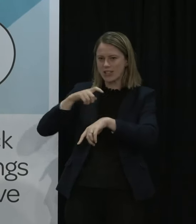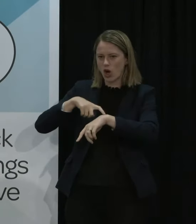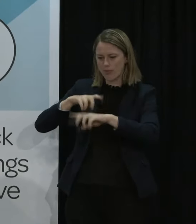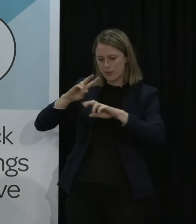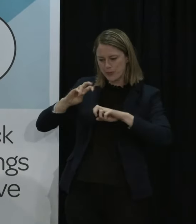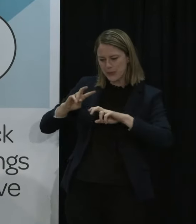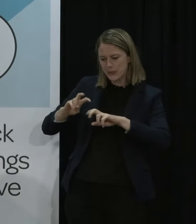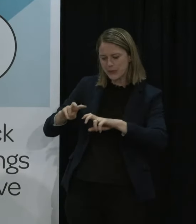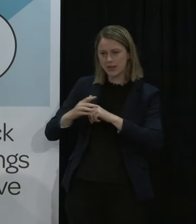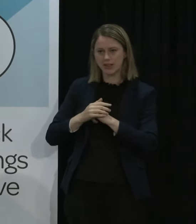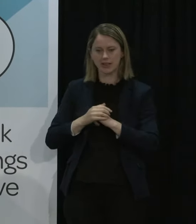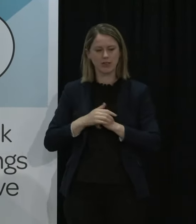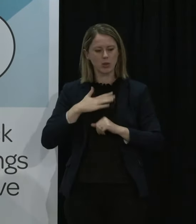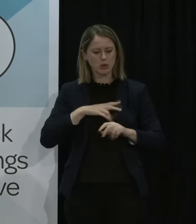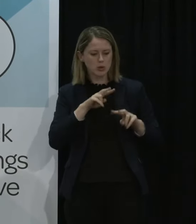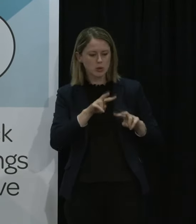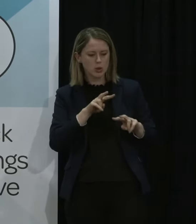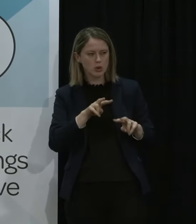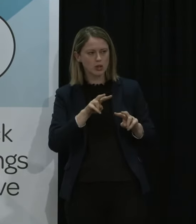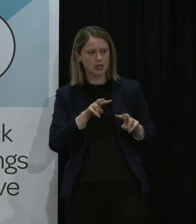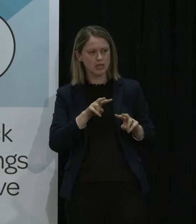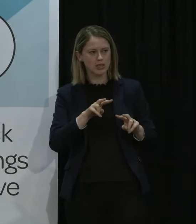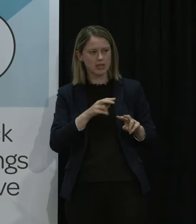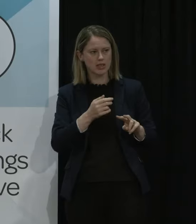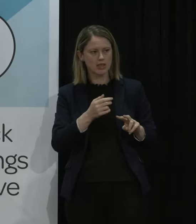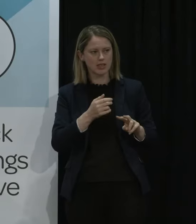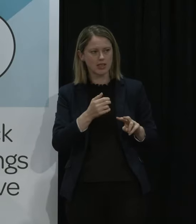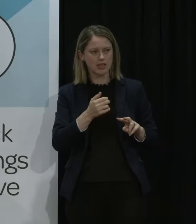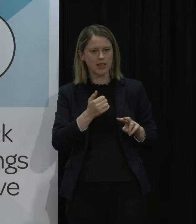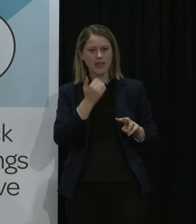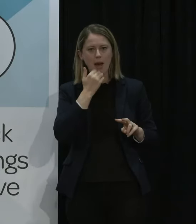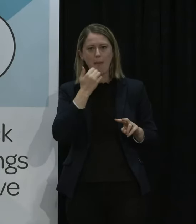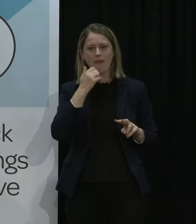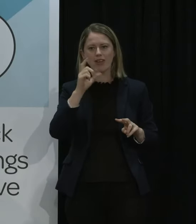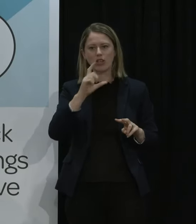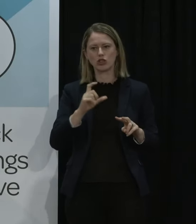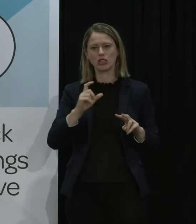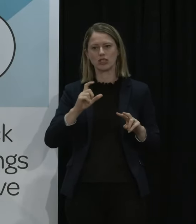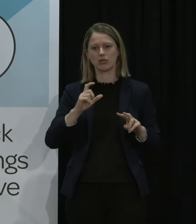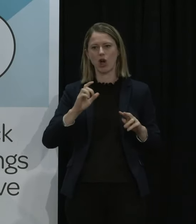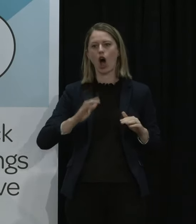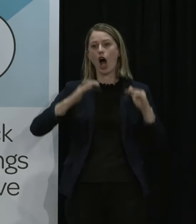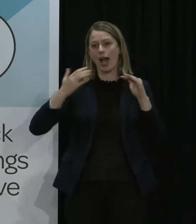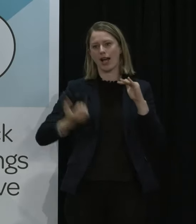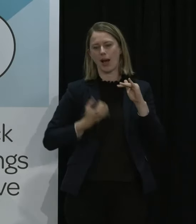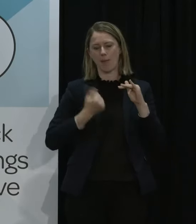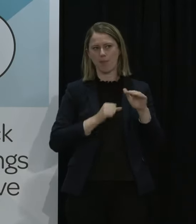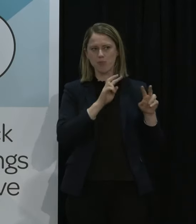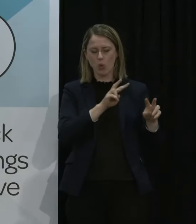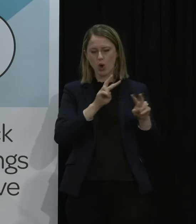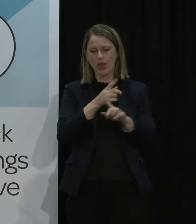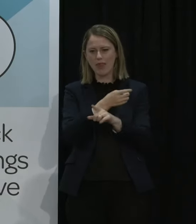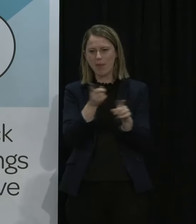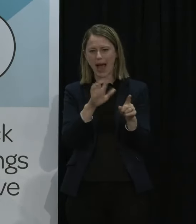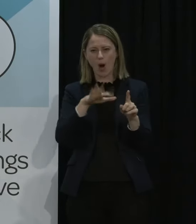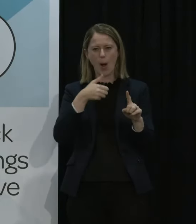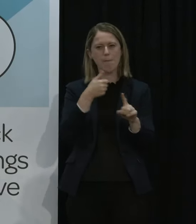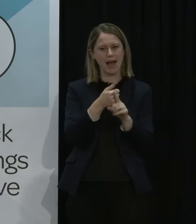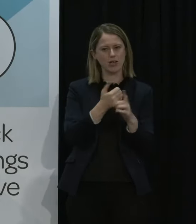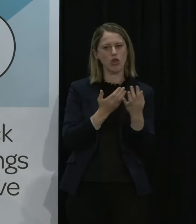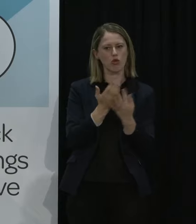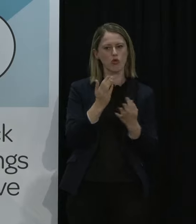us is the experience and the increasing number of high income countries that have got cases and in particular looking at how it